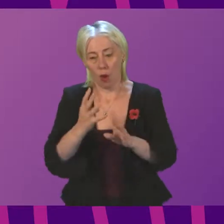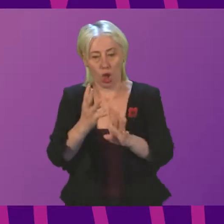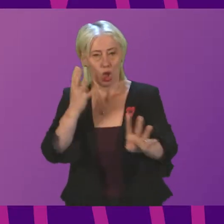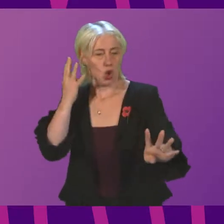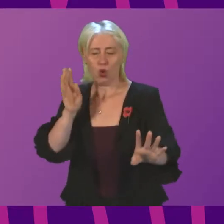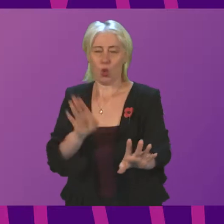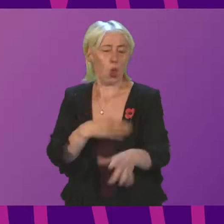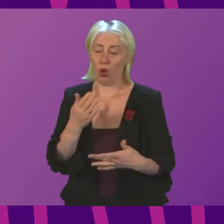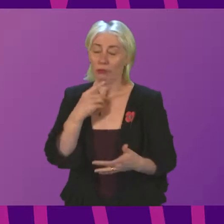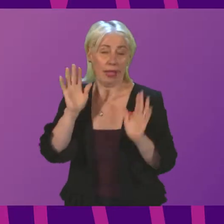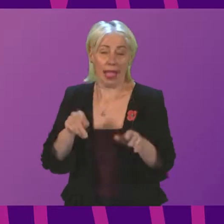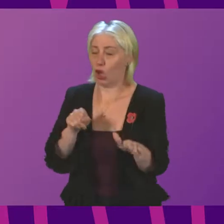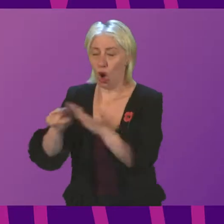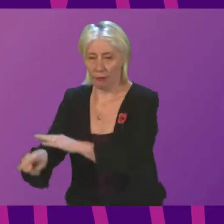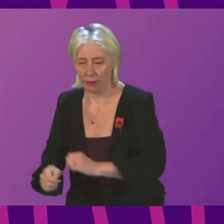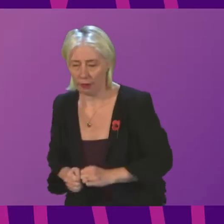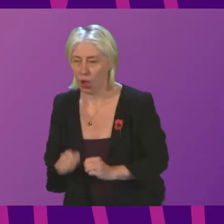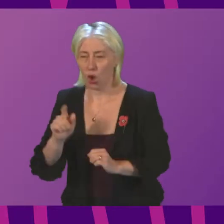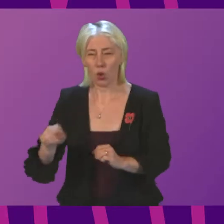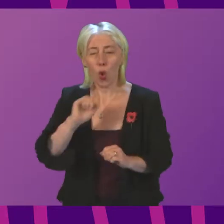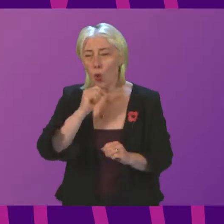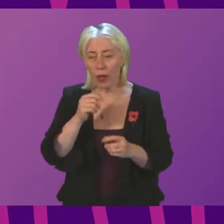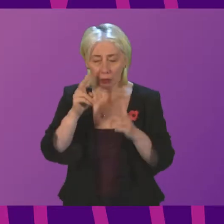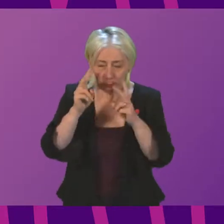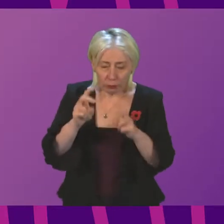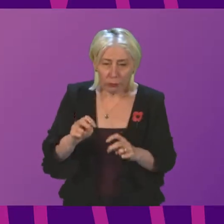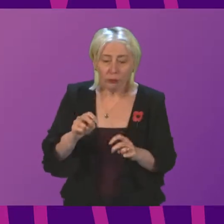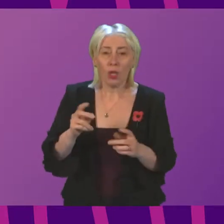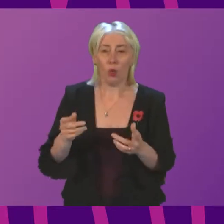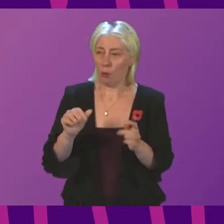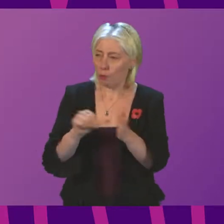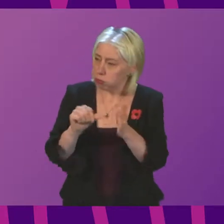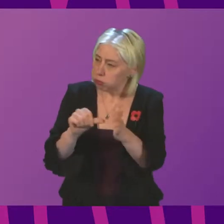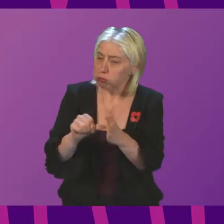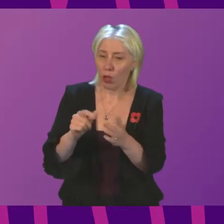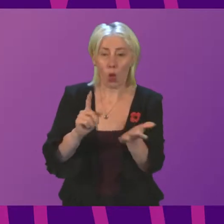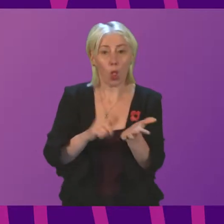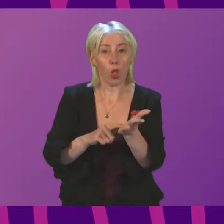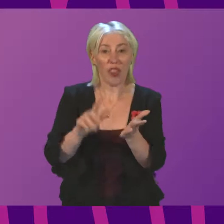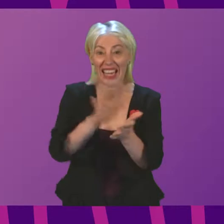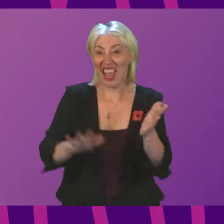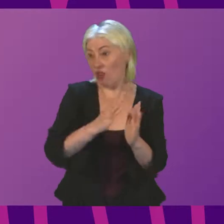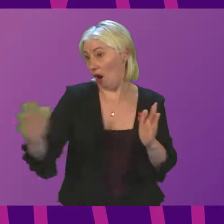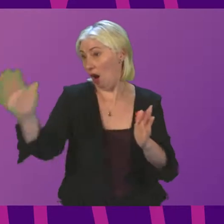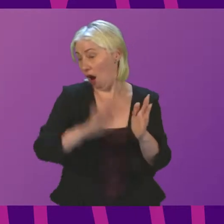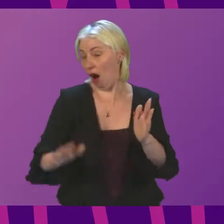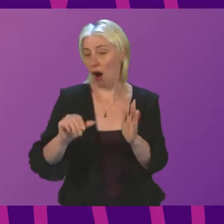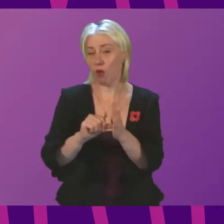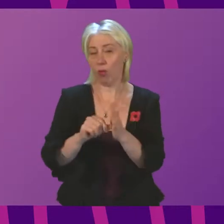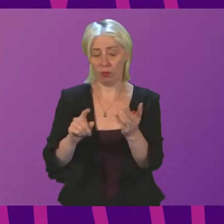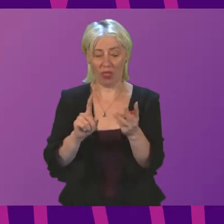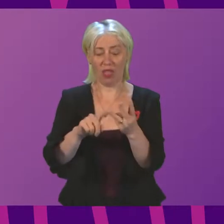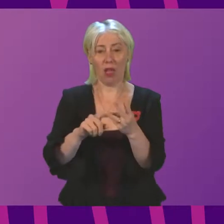Minister urgently look into the ongoing problems in the vaccine booster scheme across the Northeans? Deputy First Minister. Mr President,